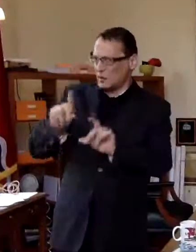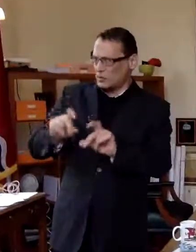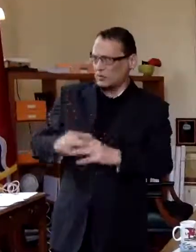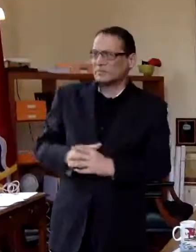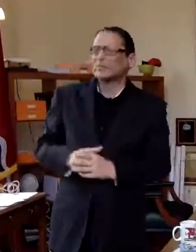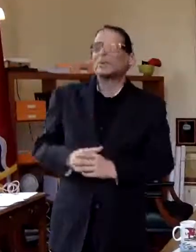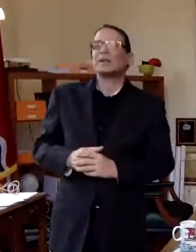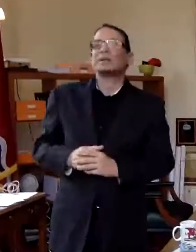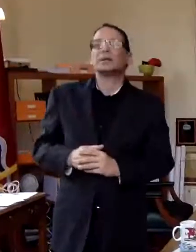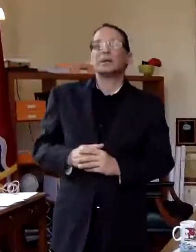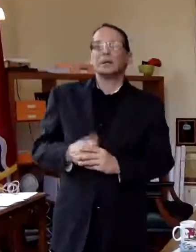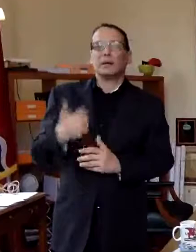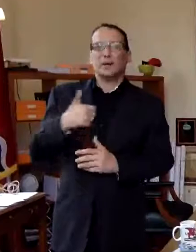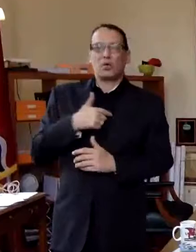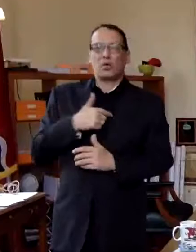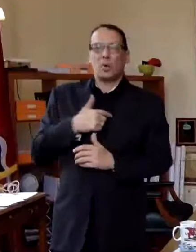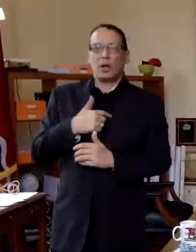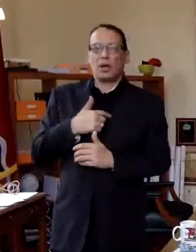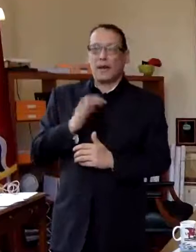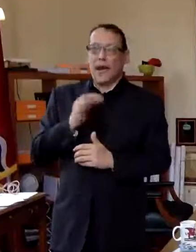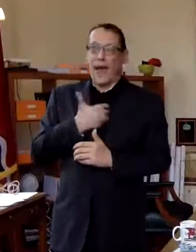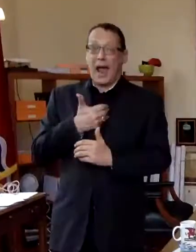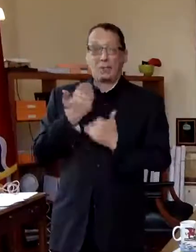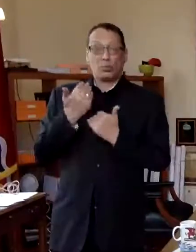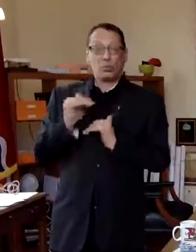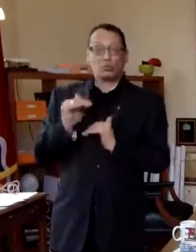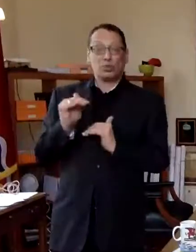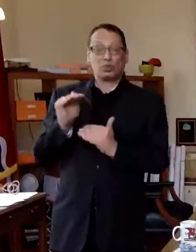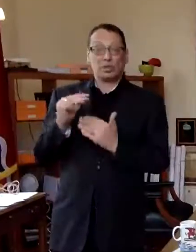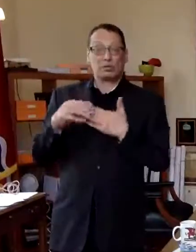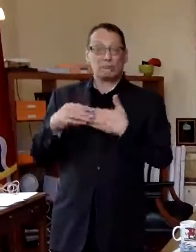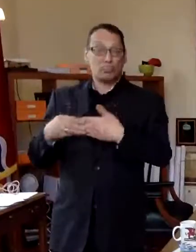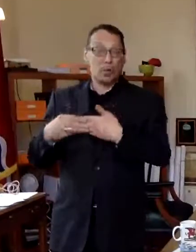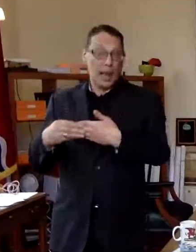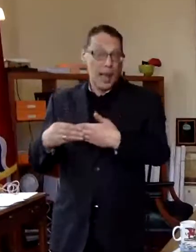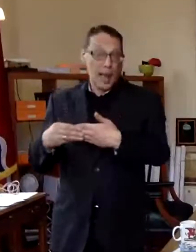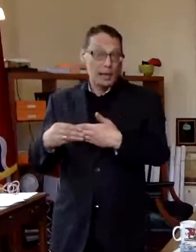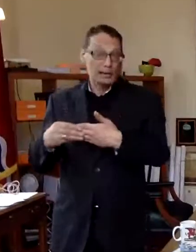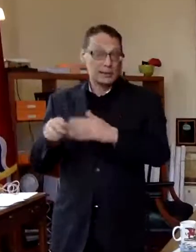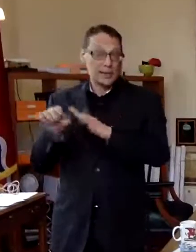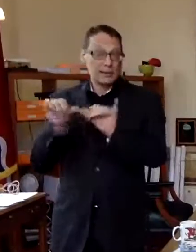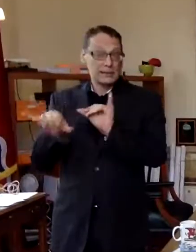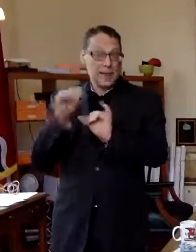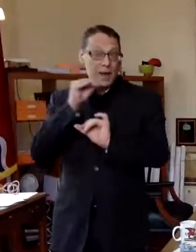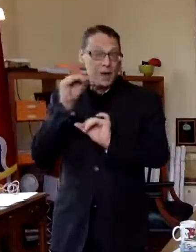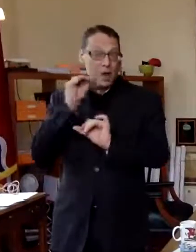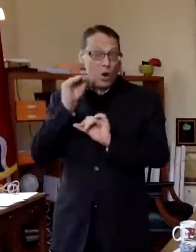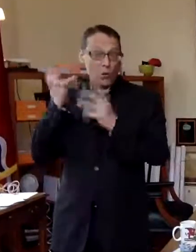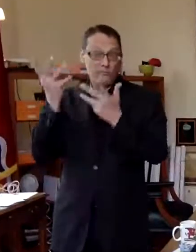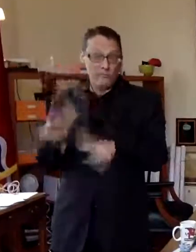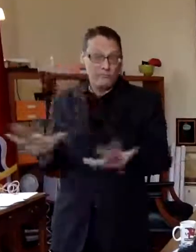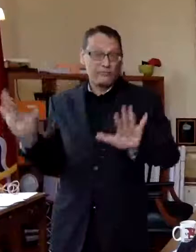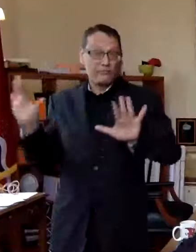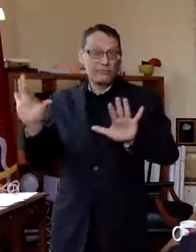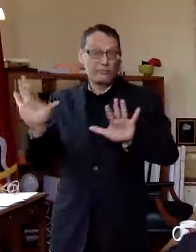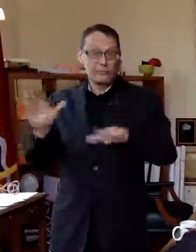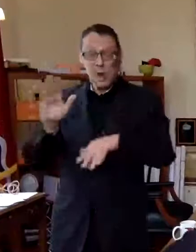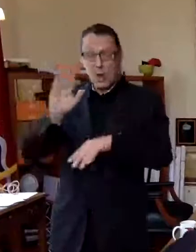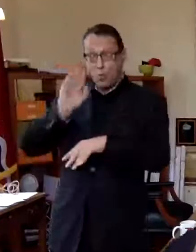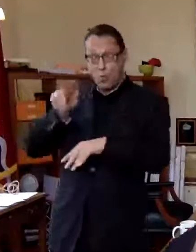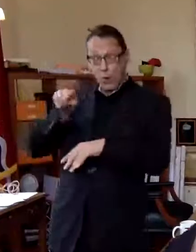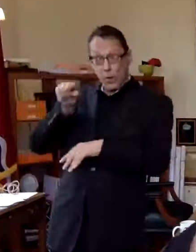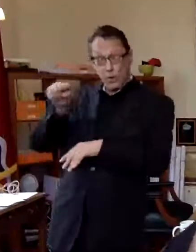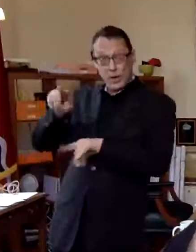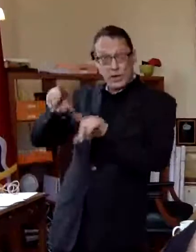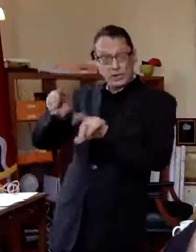after we begin to relax our restrictions and the stay-at-home orders begin to lift will these testing sites still